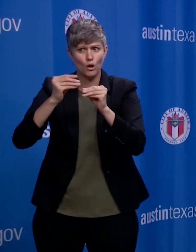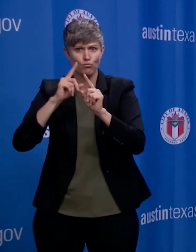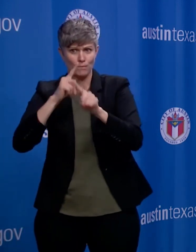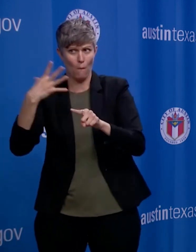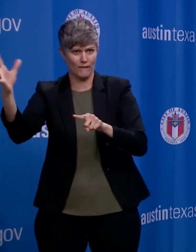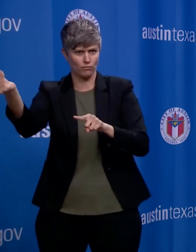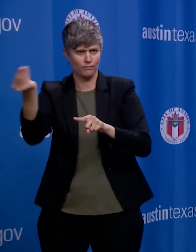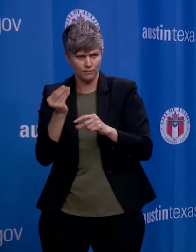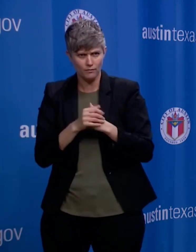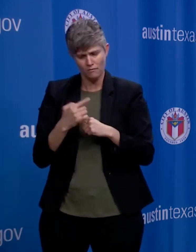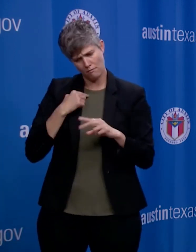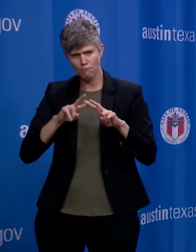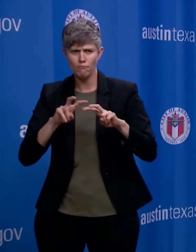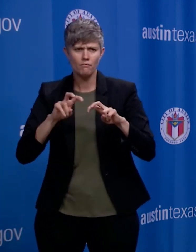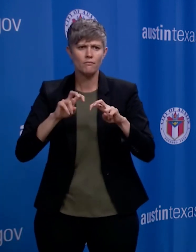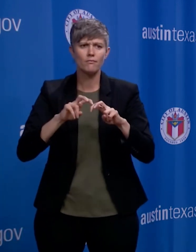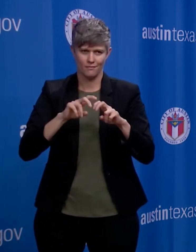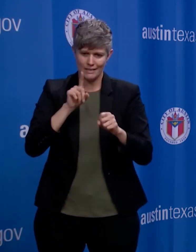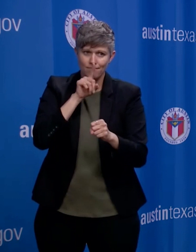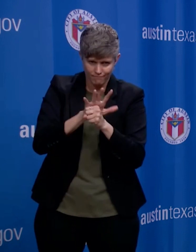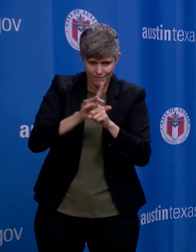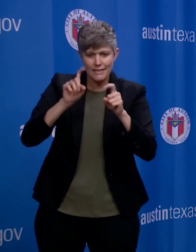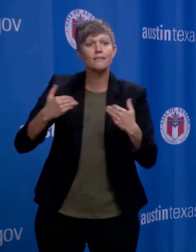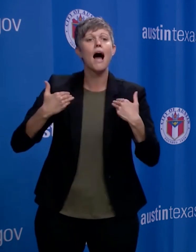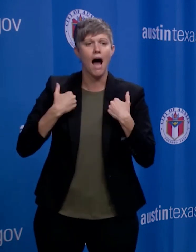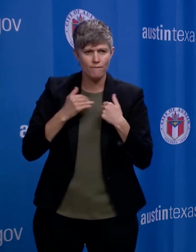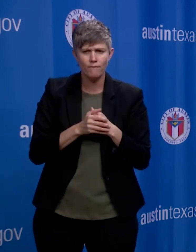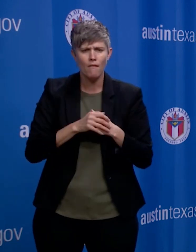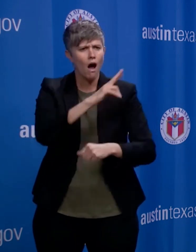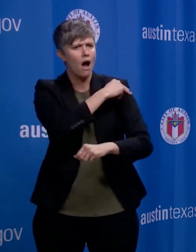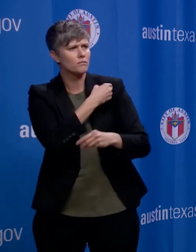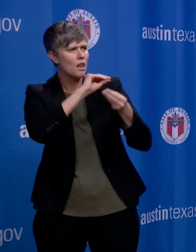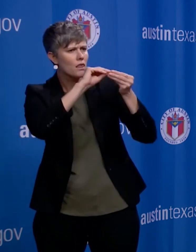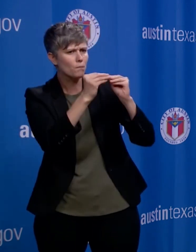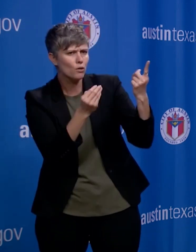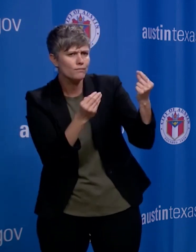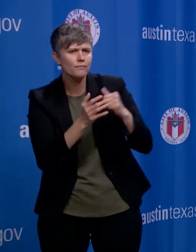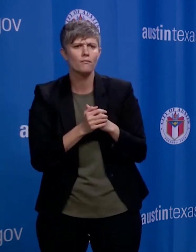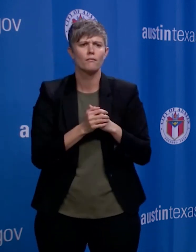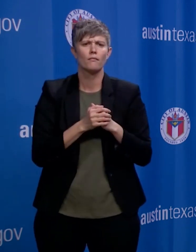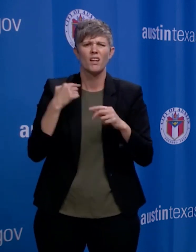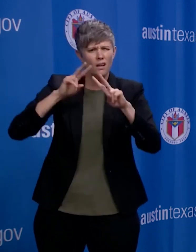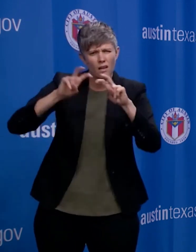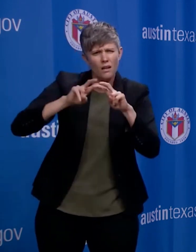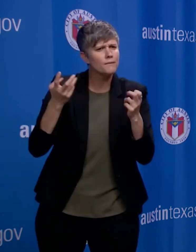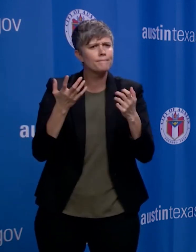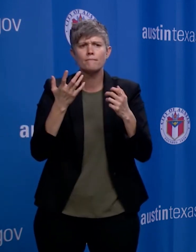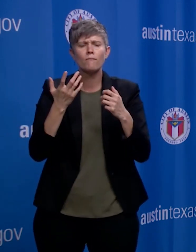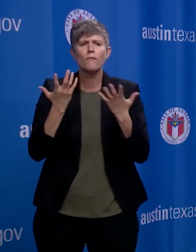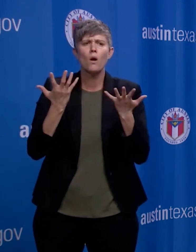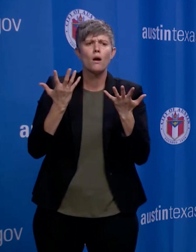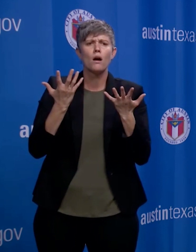take confirmations. We take a look at hospitalizations. We can take a look at when the symptoms